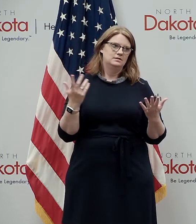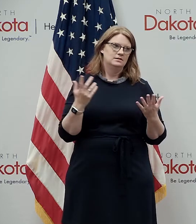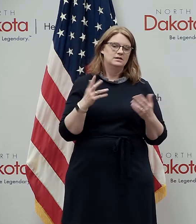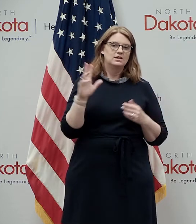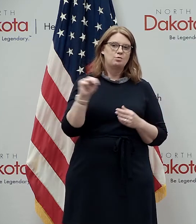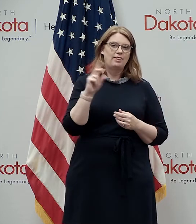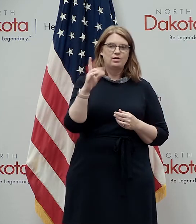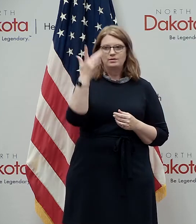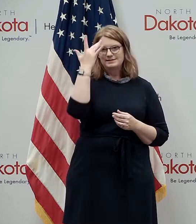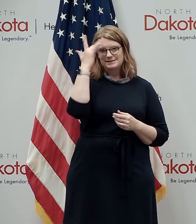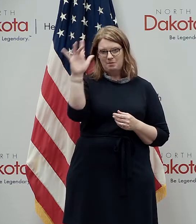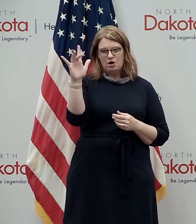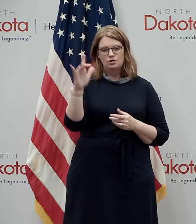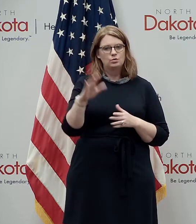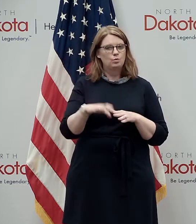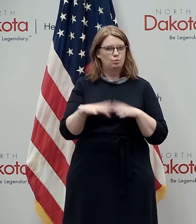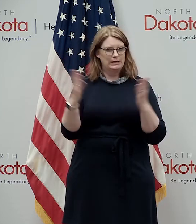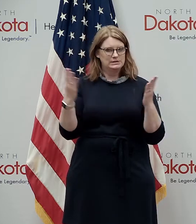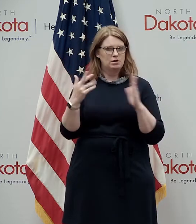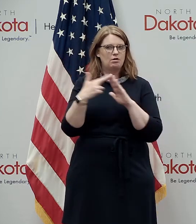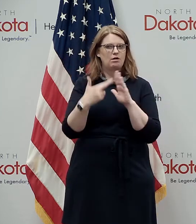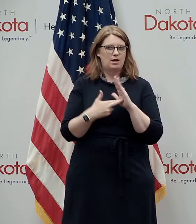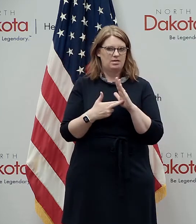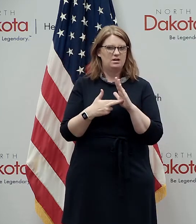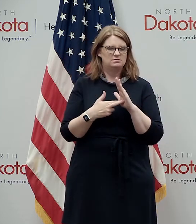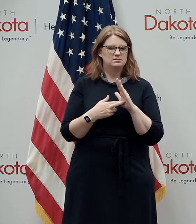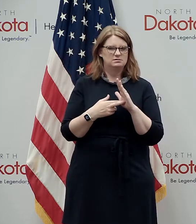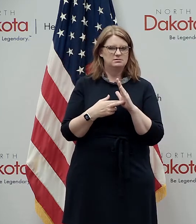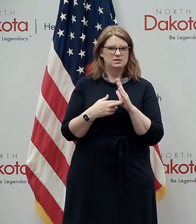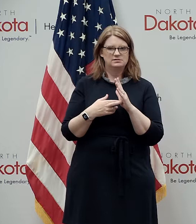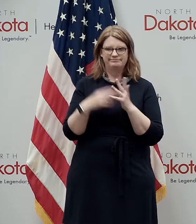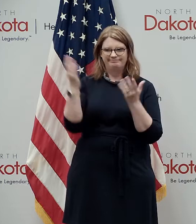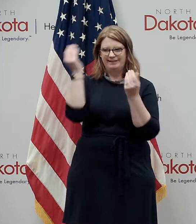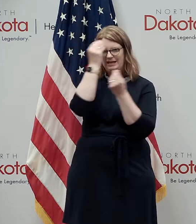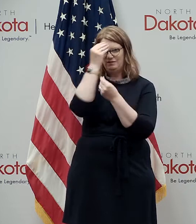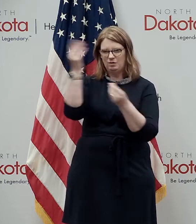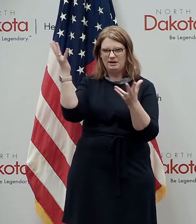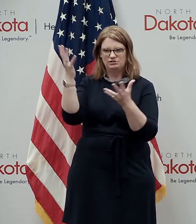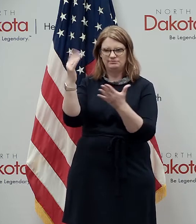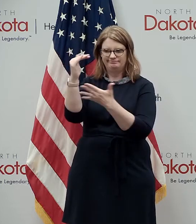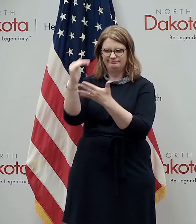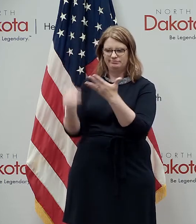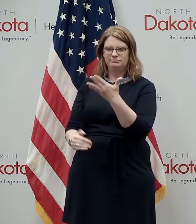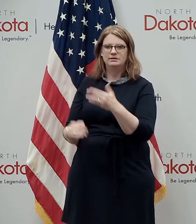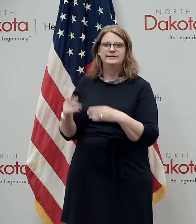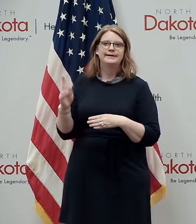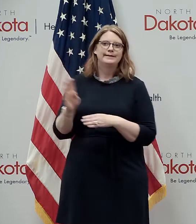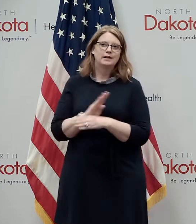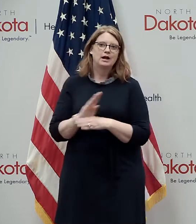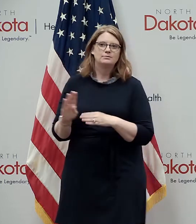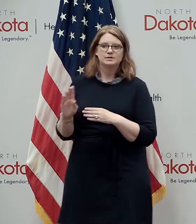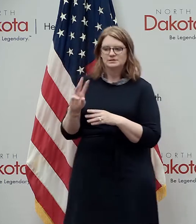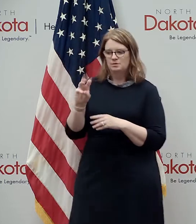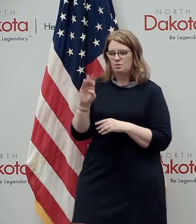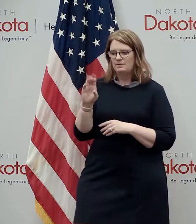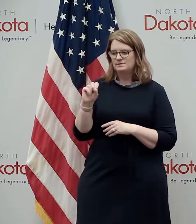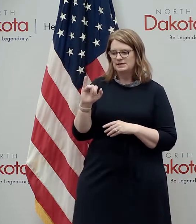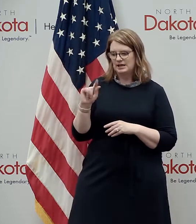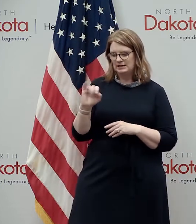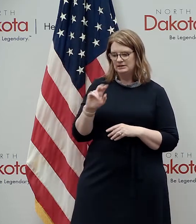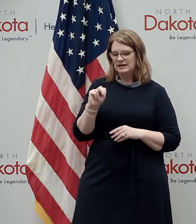under the north kota smart uh restart guidelines uh and you can find that on the commerce website you can go to ndresponse